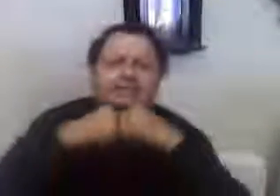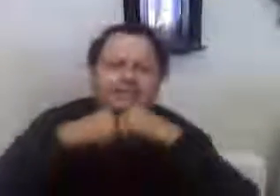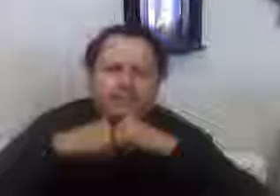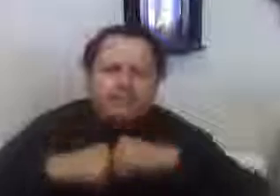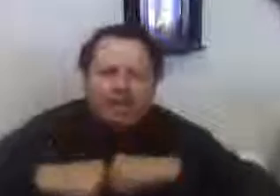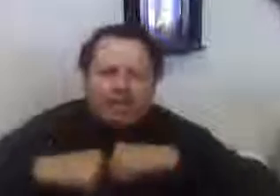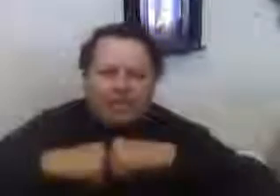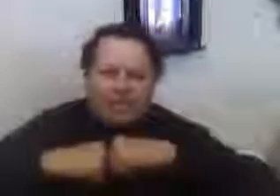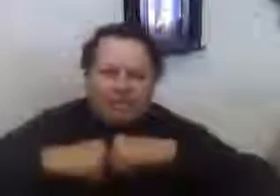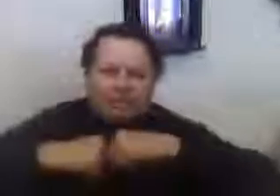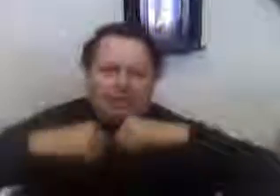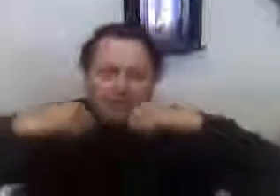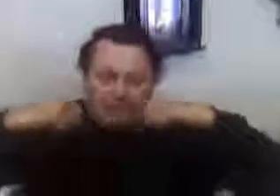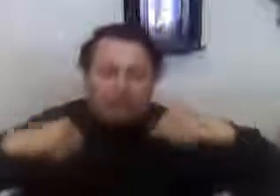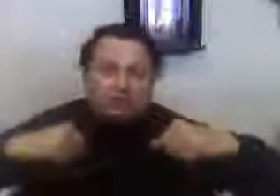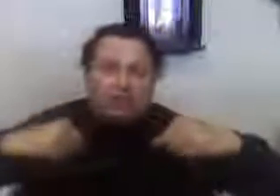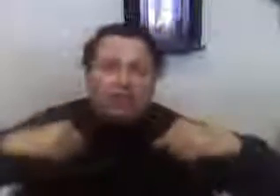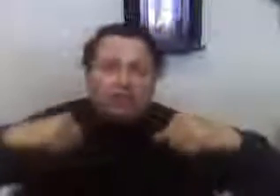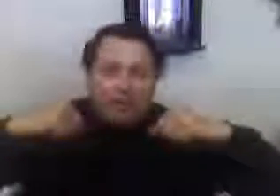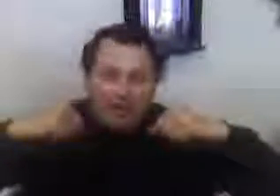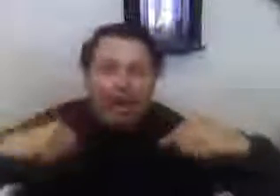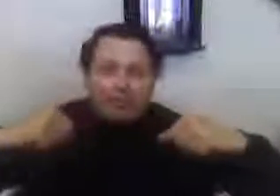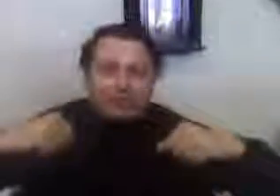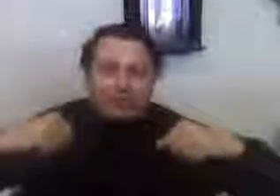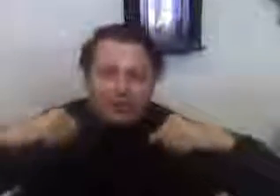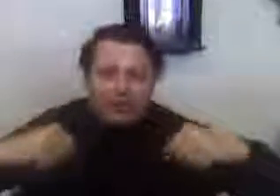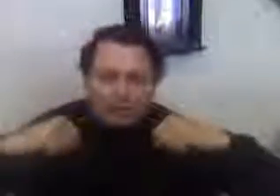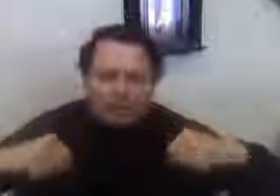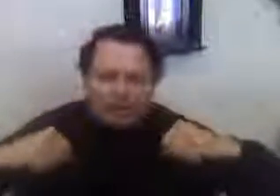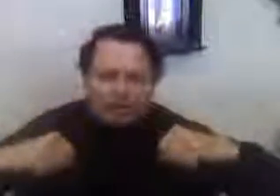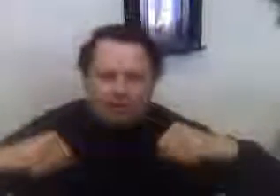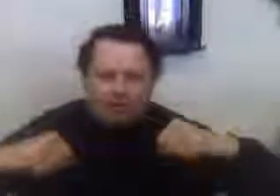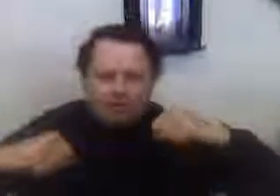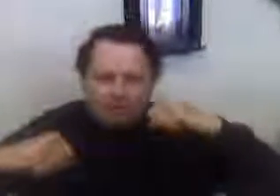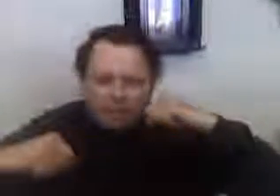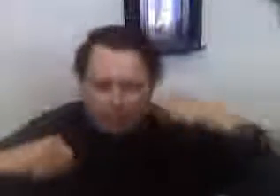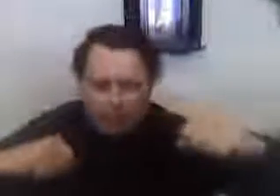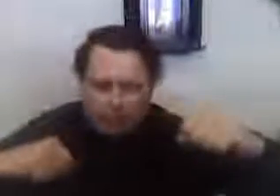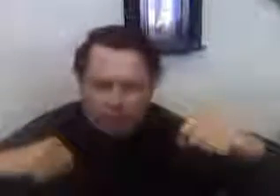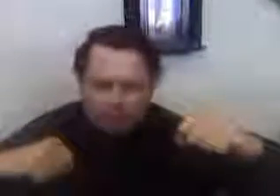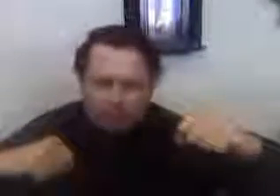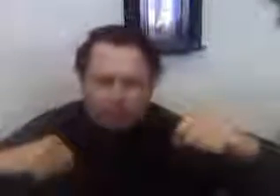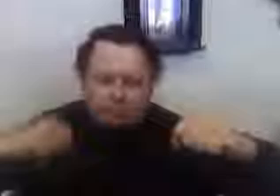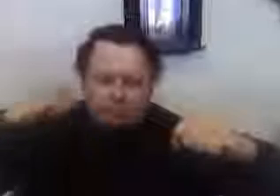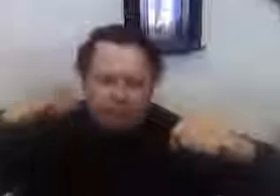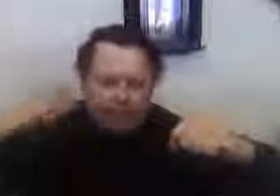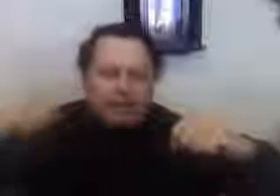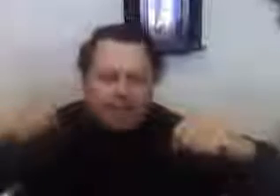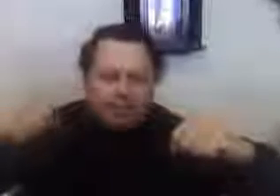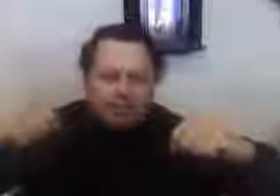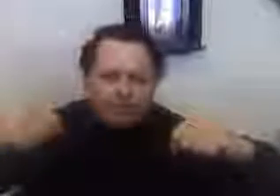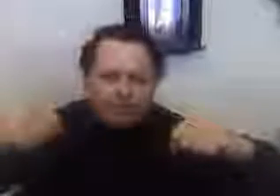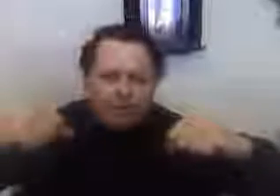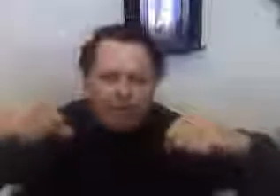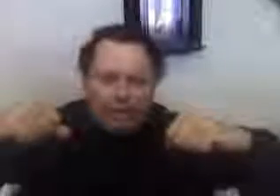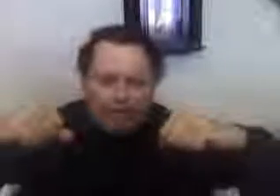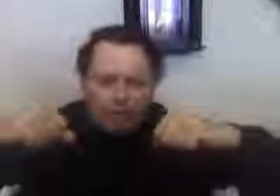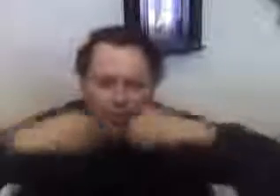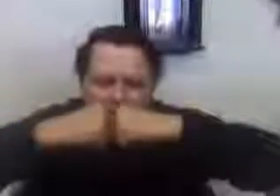to be the extreme opposite of each other. Capitalism and communism. And when